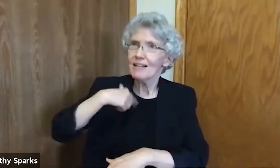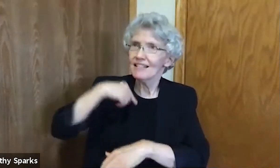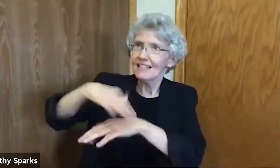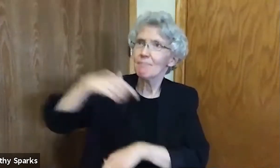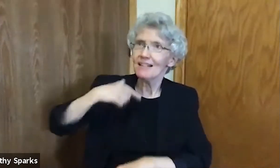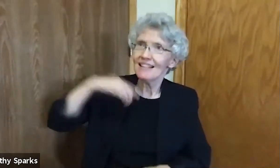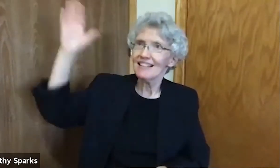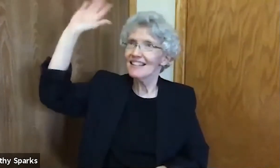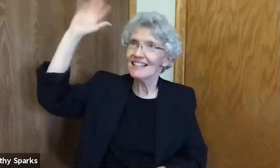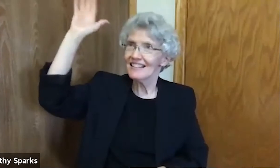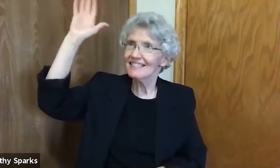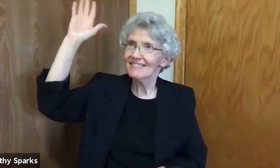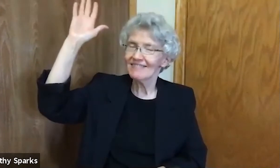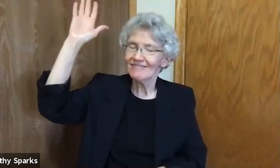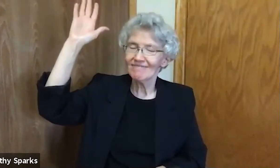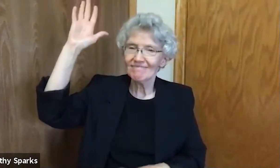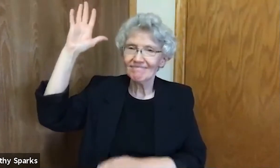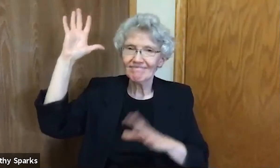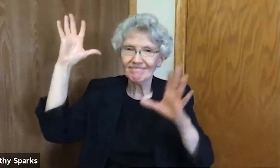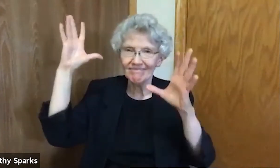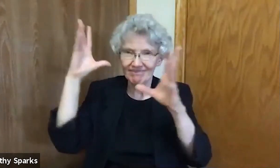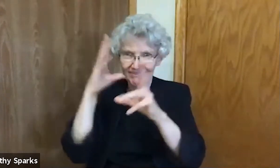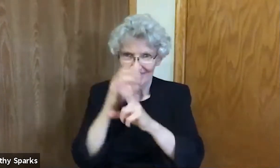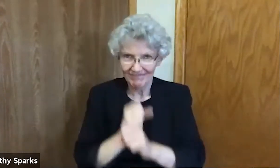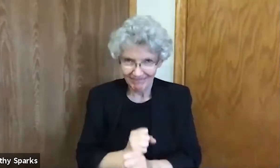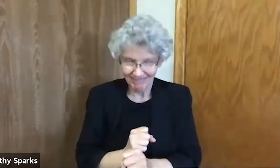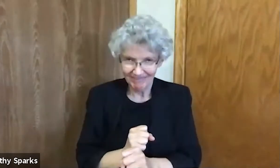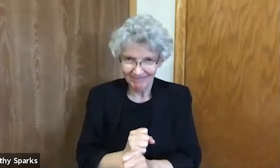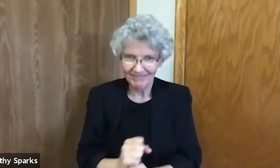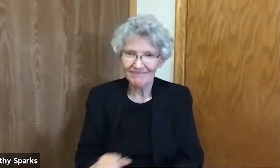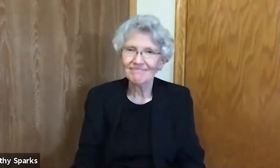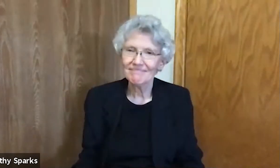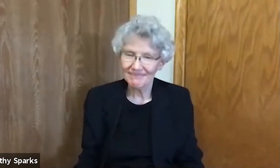for us? And I answered, I'll go, Lord. Send me.